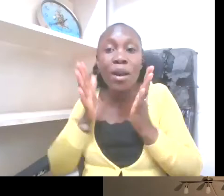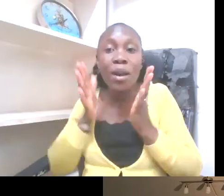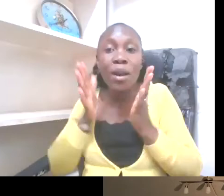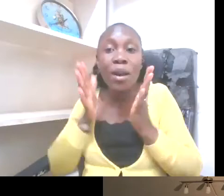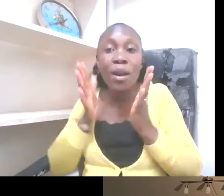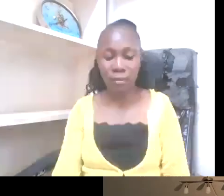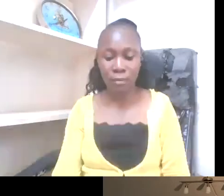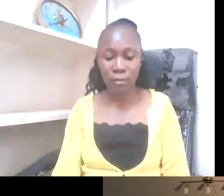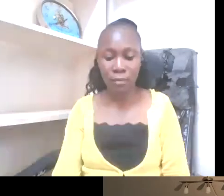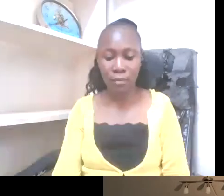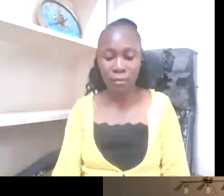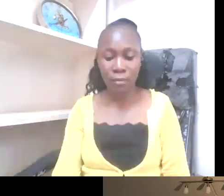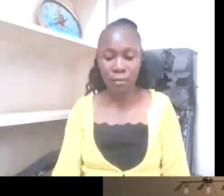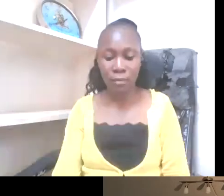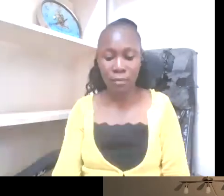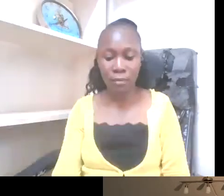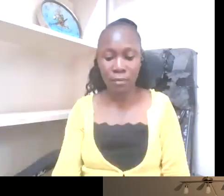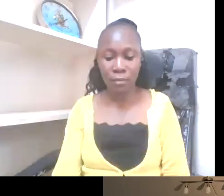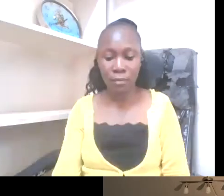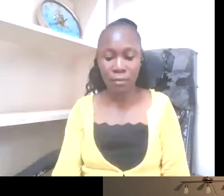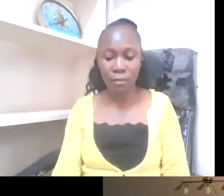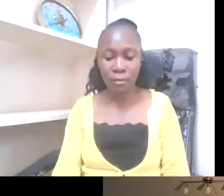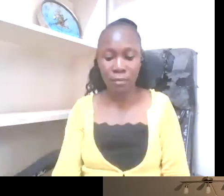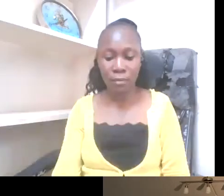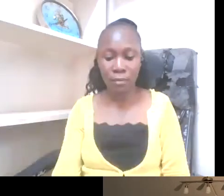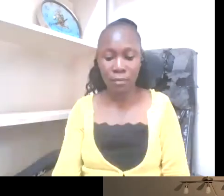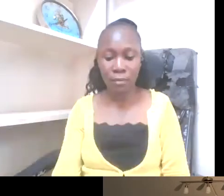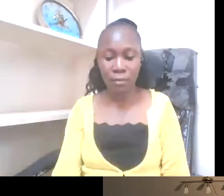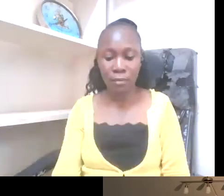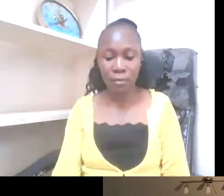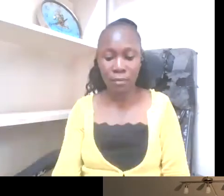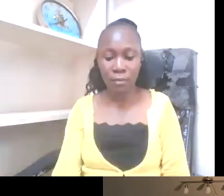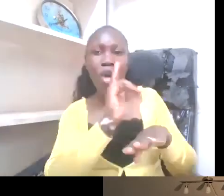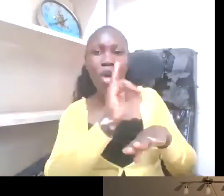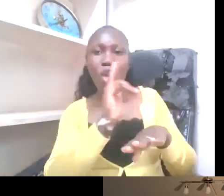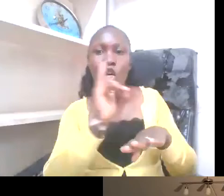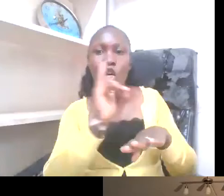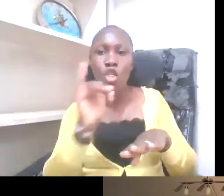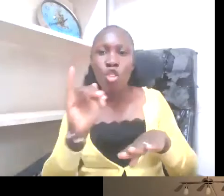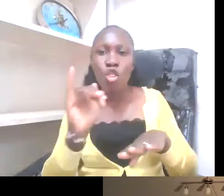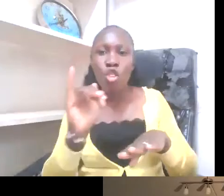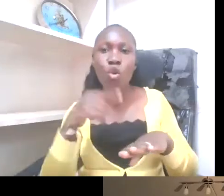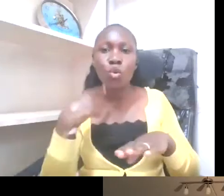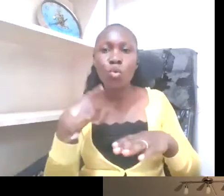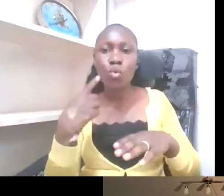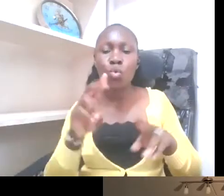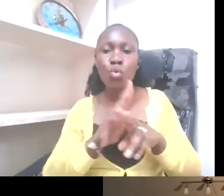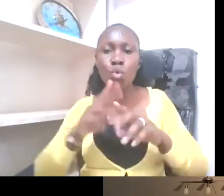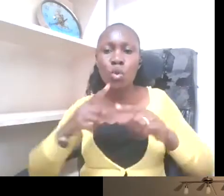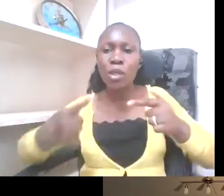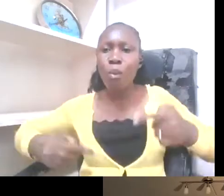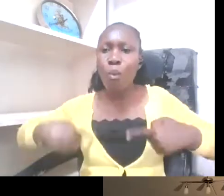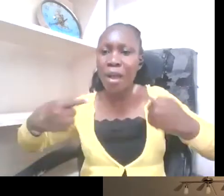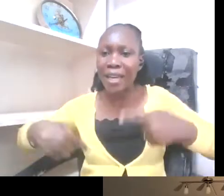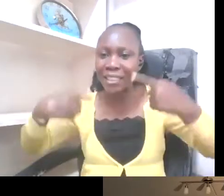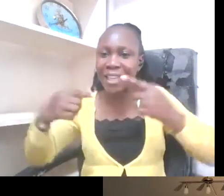wheelchairs, plus people who don't use wheelchairs, all of them will benefit from the ramp, you know, and if one day you need to use a trolley or some other